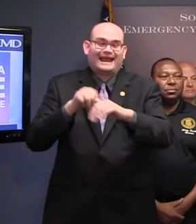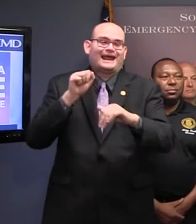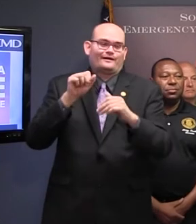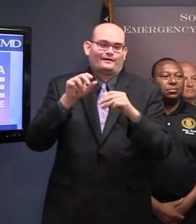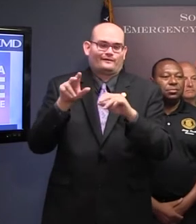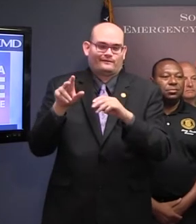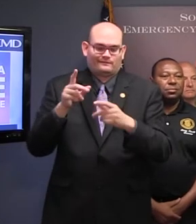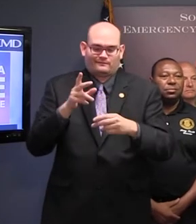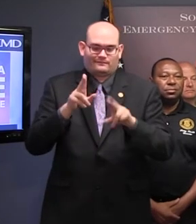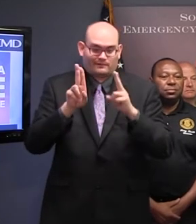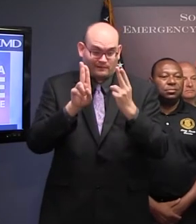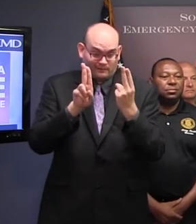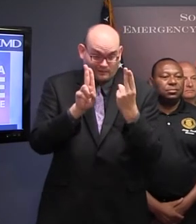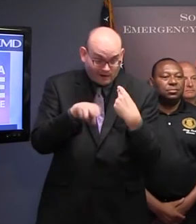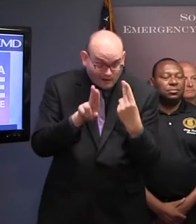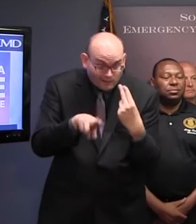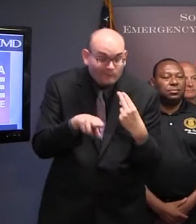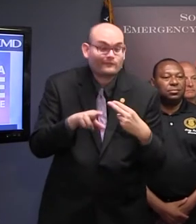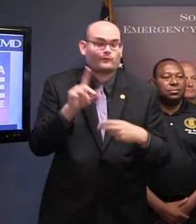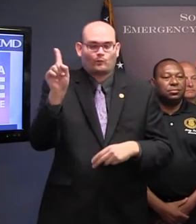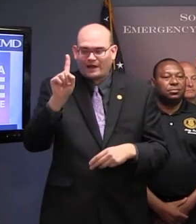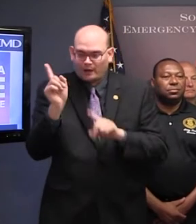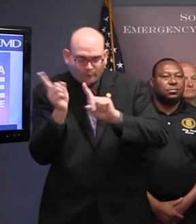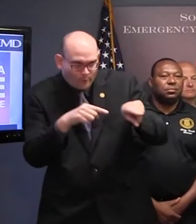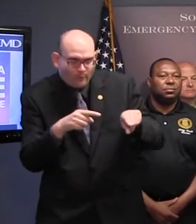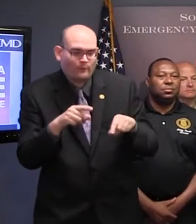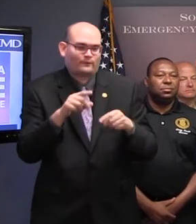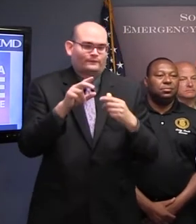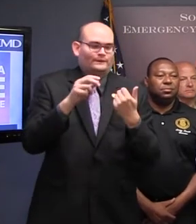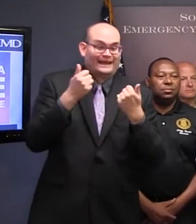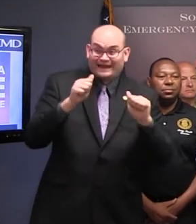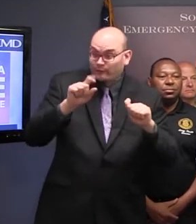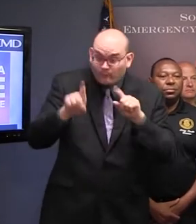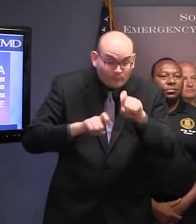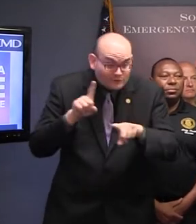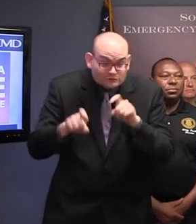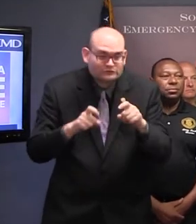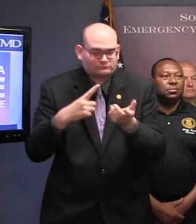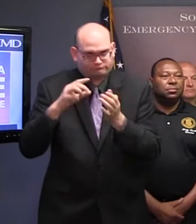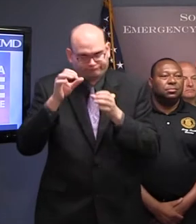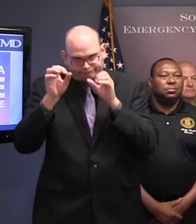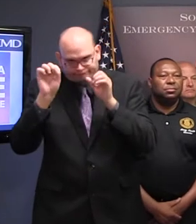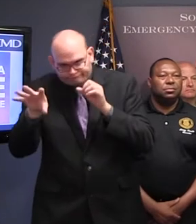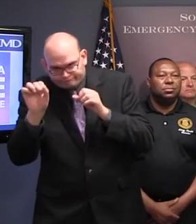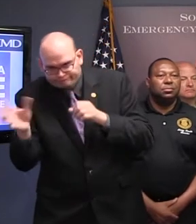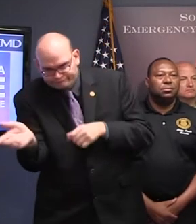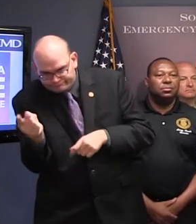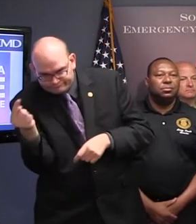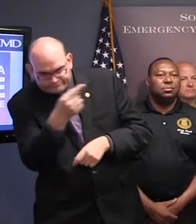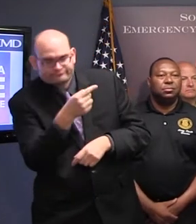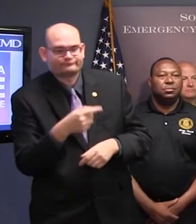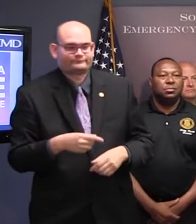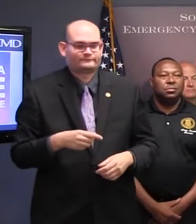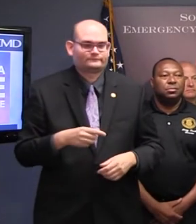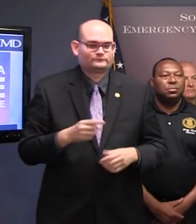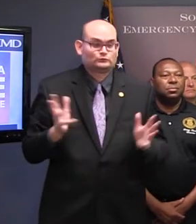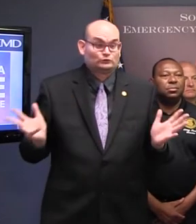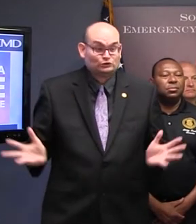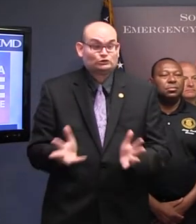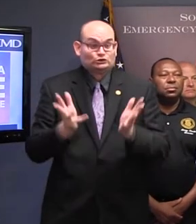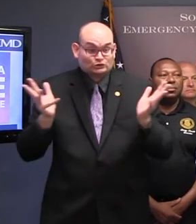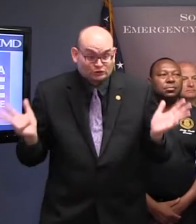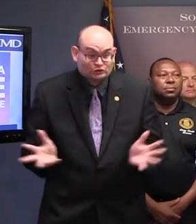everyone where to go if there's any question. But one thing we urge people to do is look up your